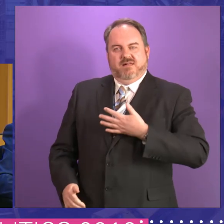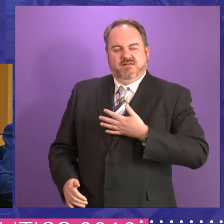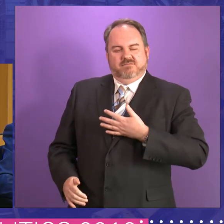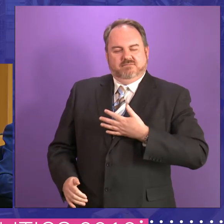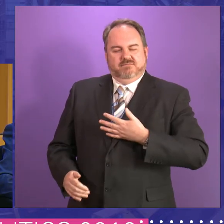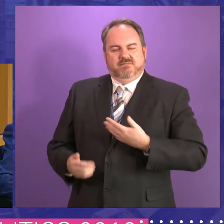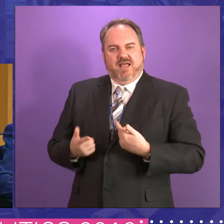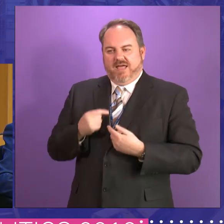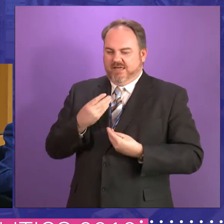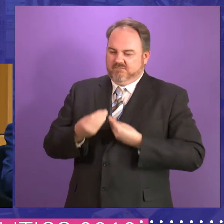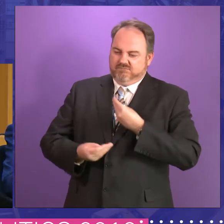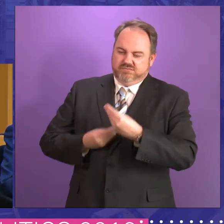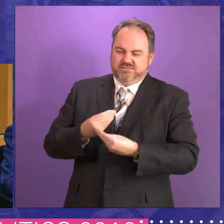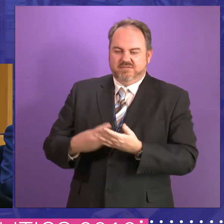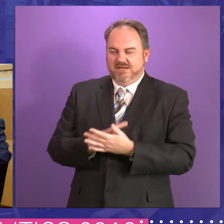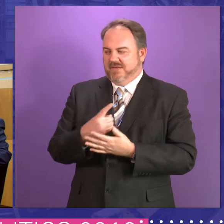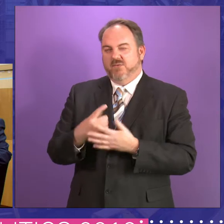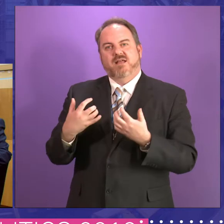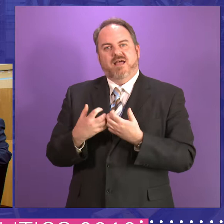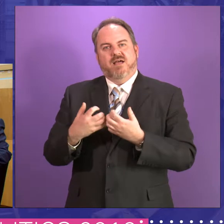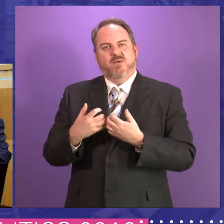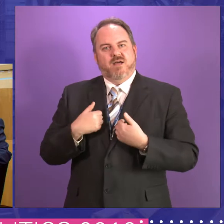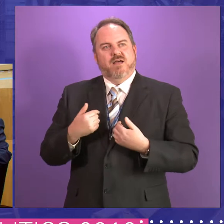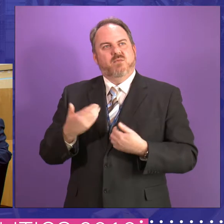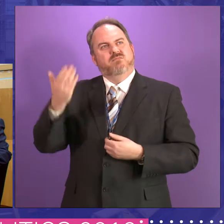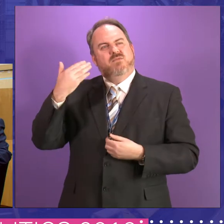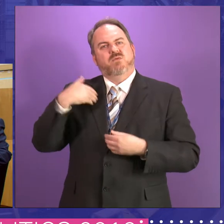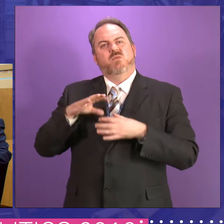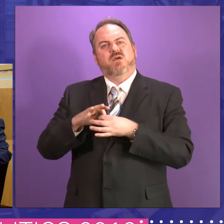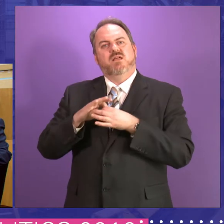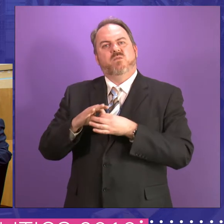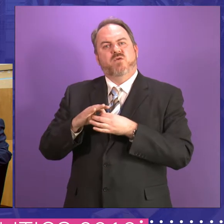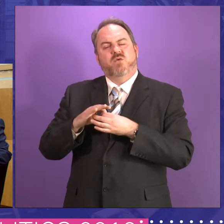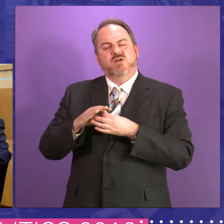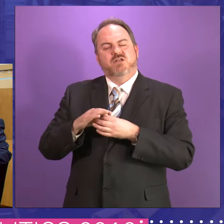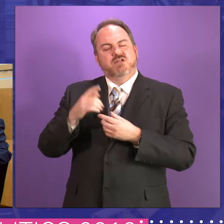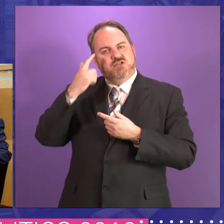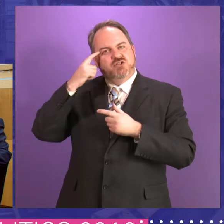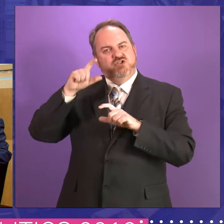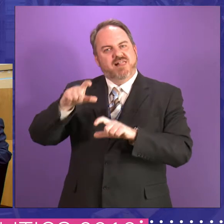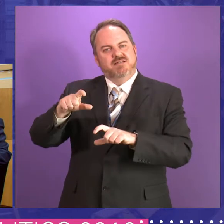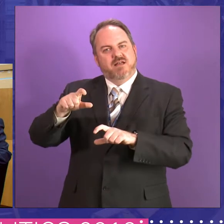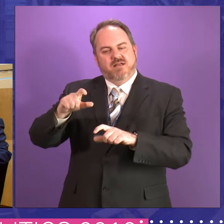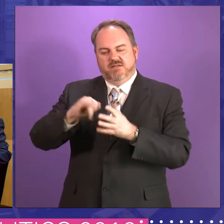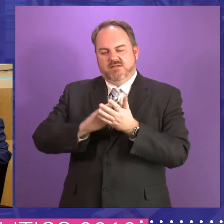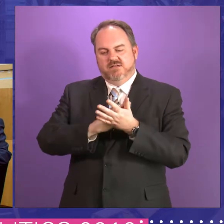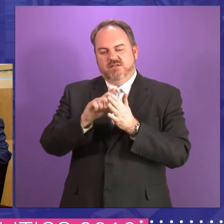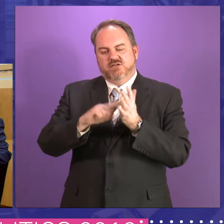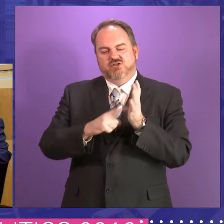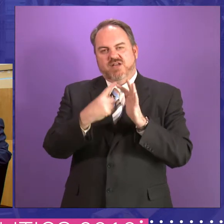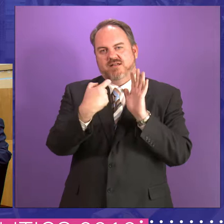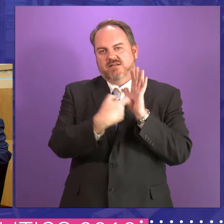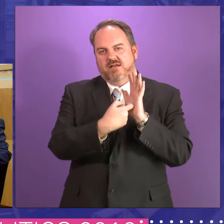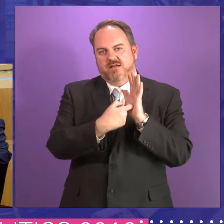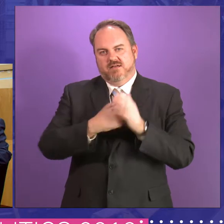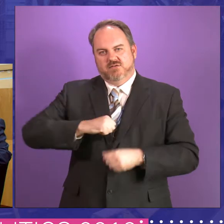Parliament elections, where I was working for Shelter of Scotland at the time, and I was an SNP candidate, and I